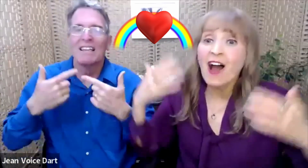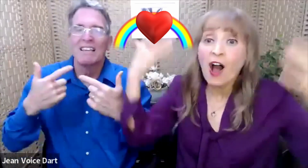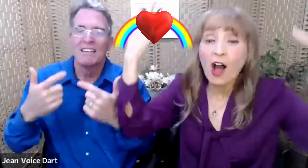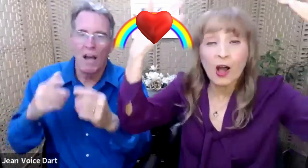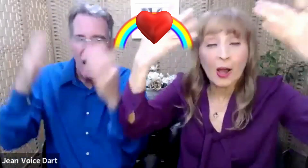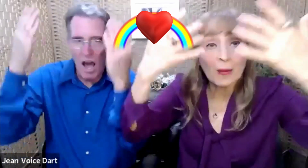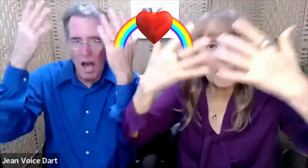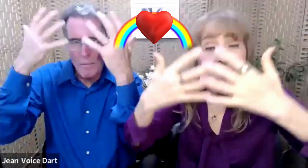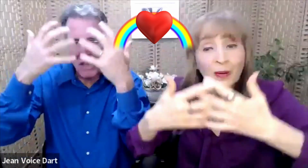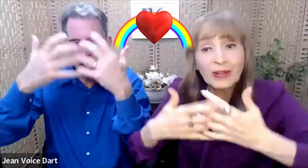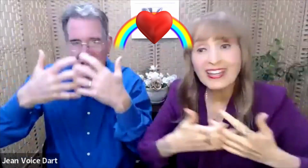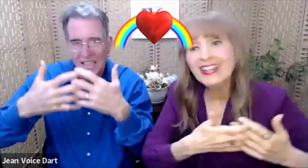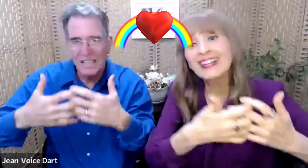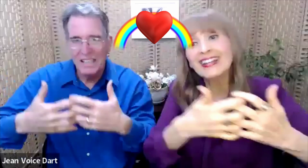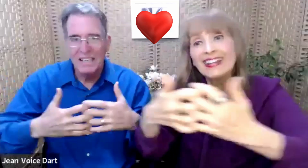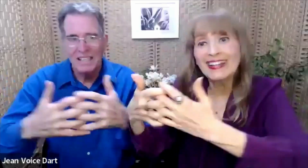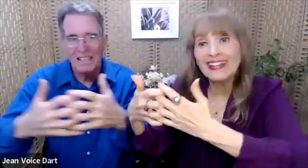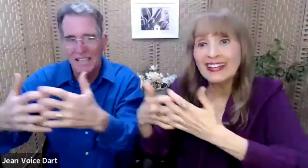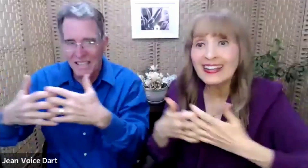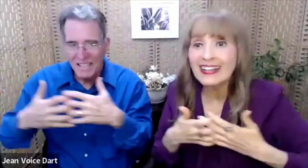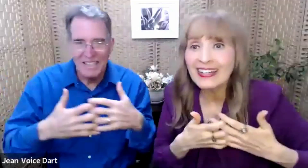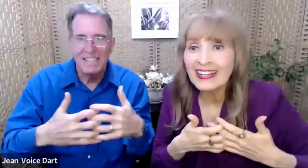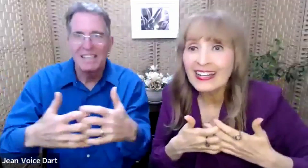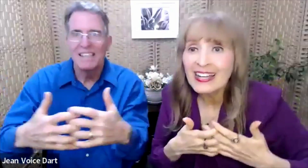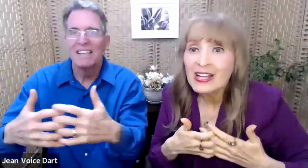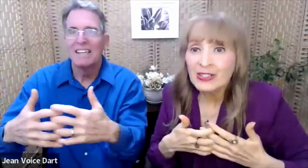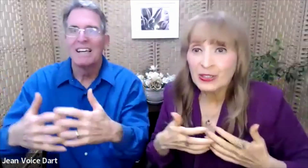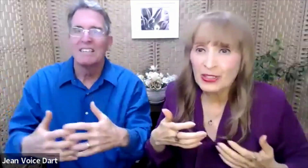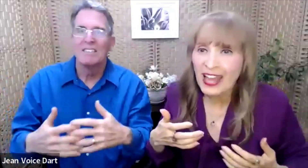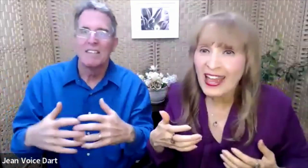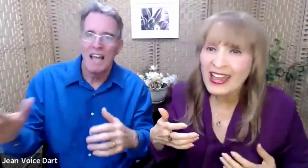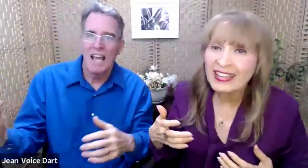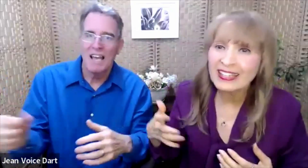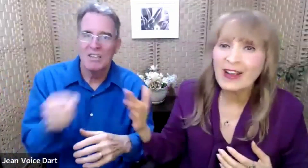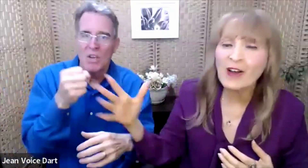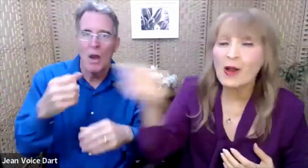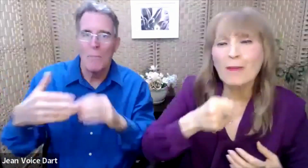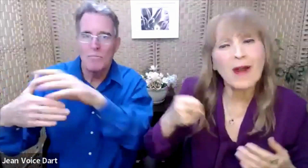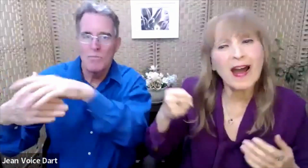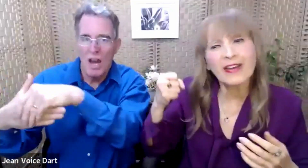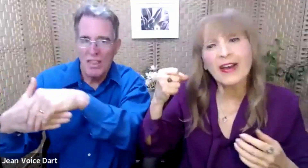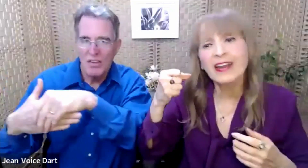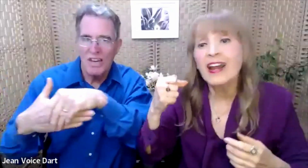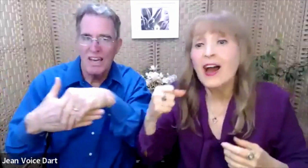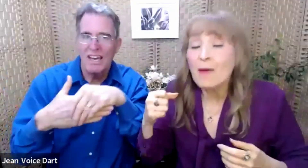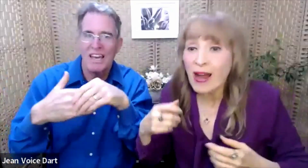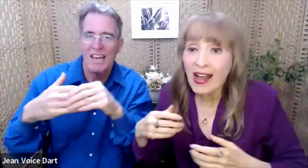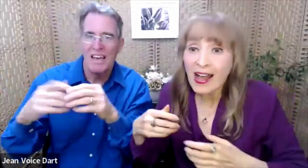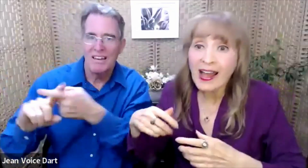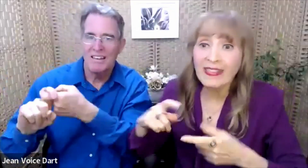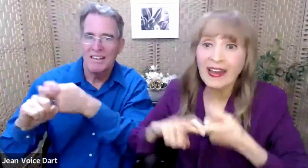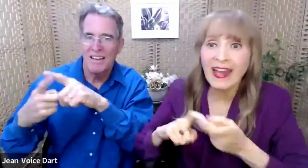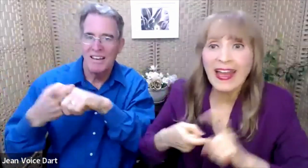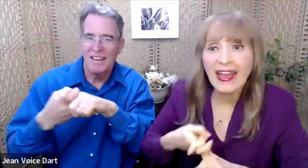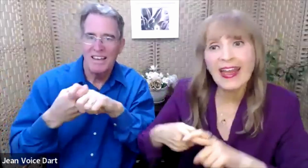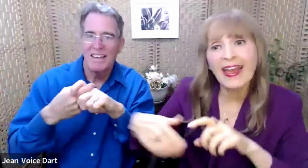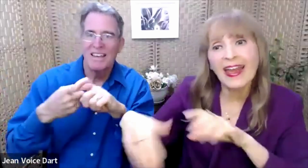harmony. So take your brother by the hand